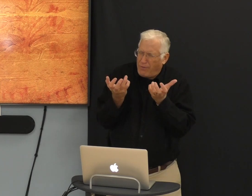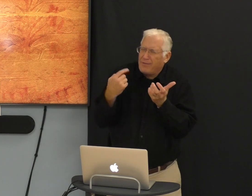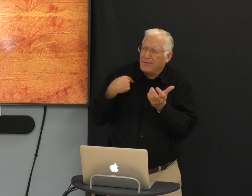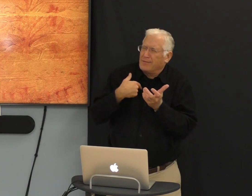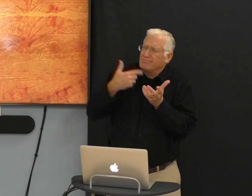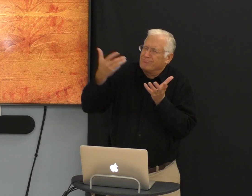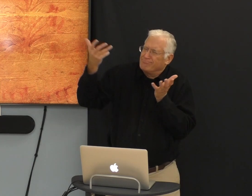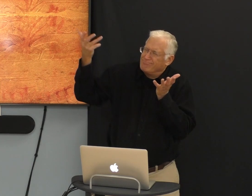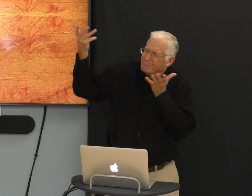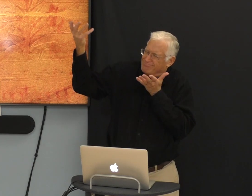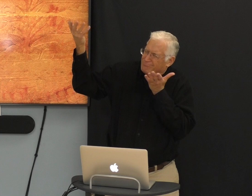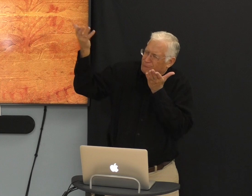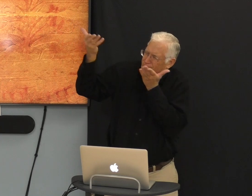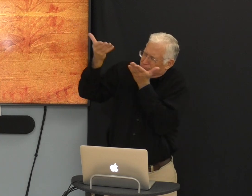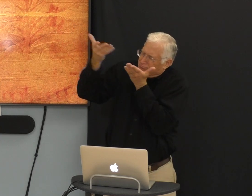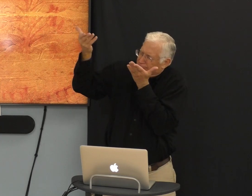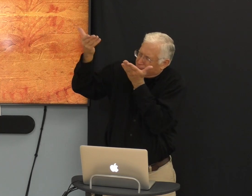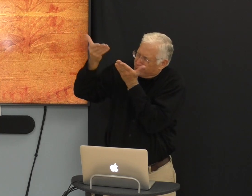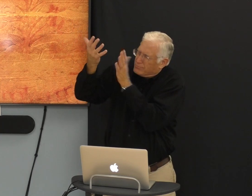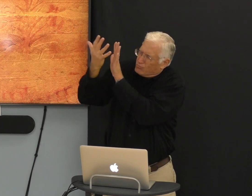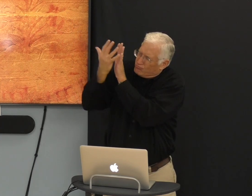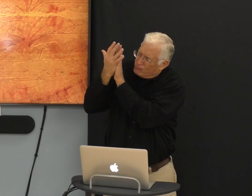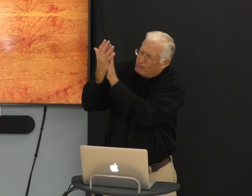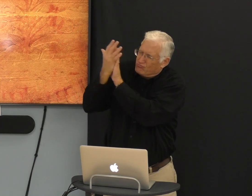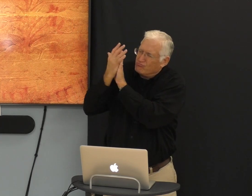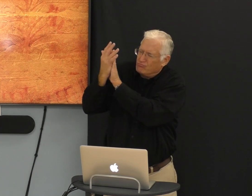But you want us to come close to you.